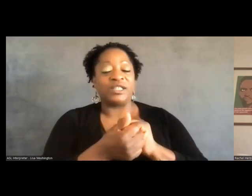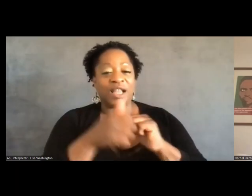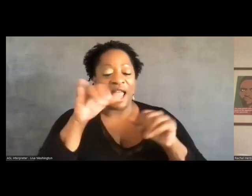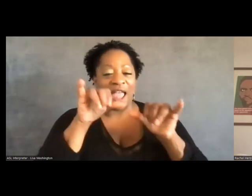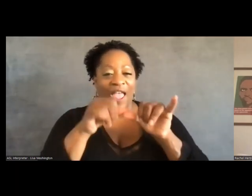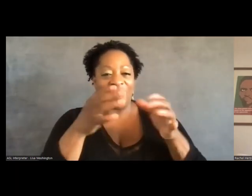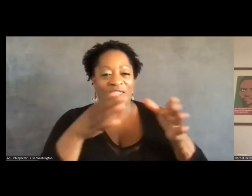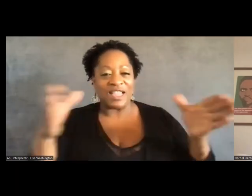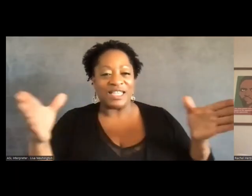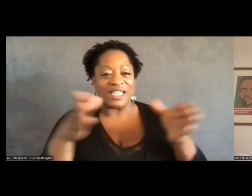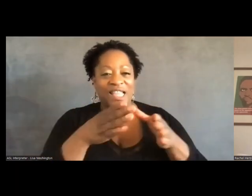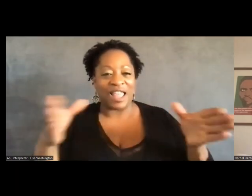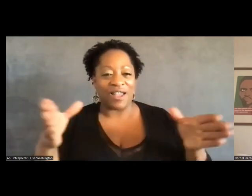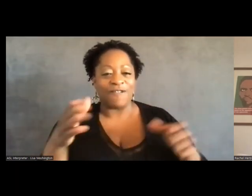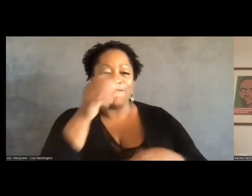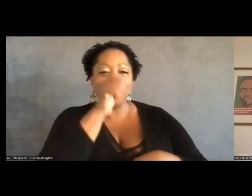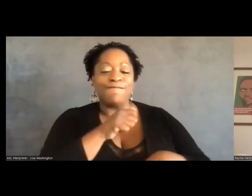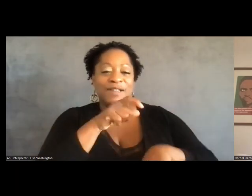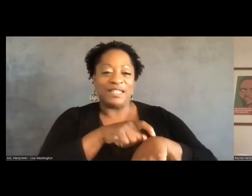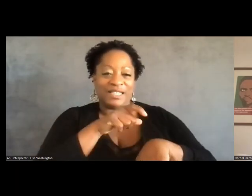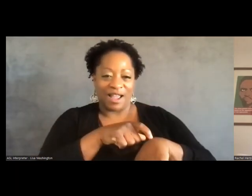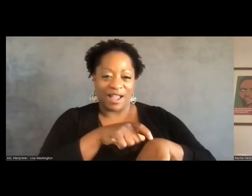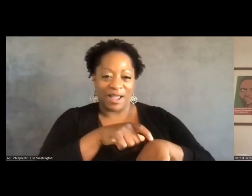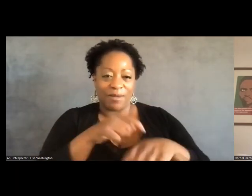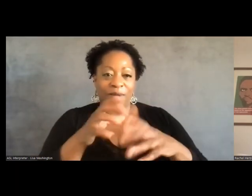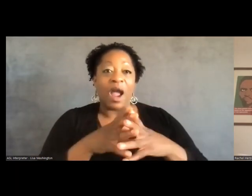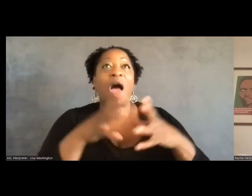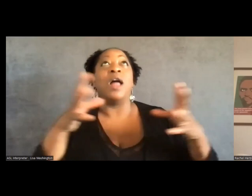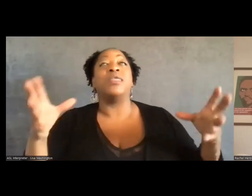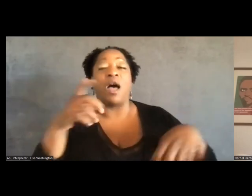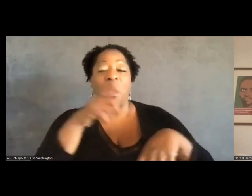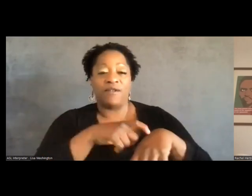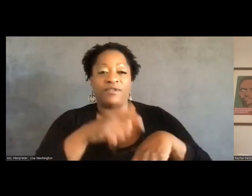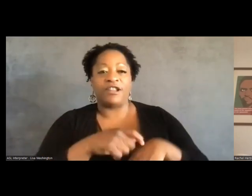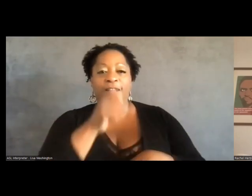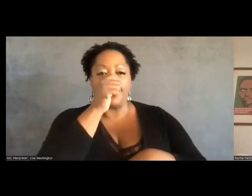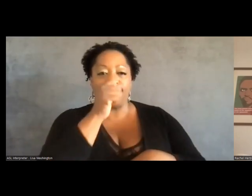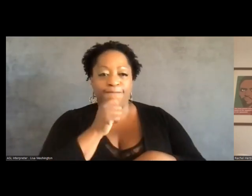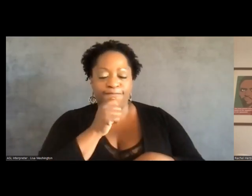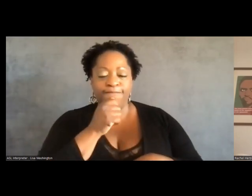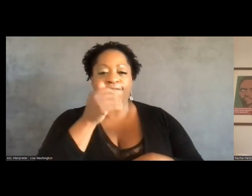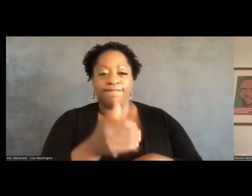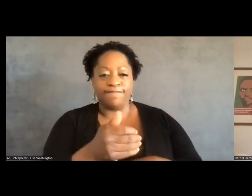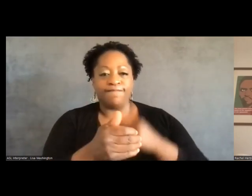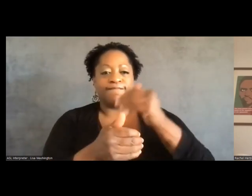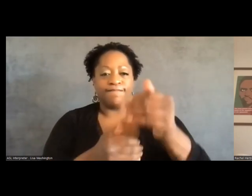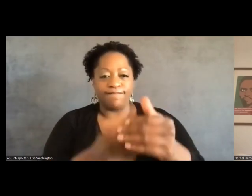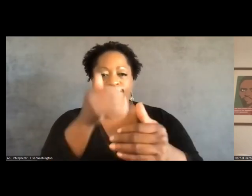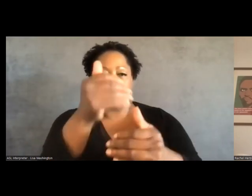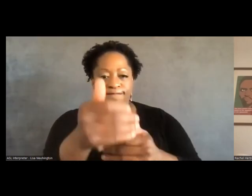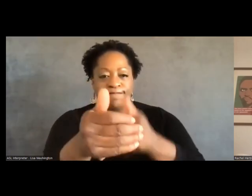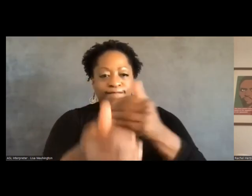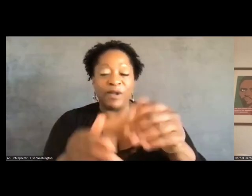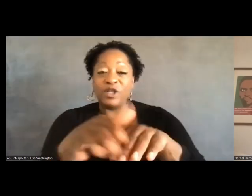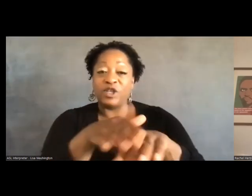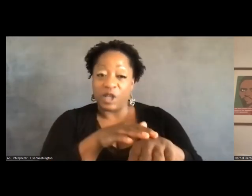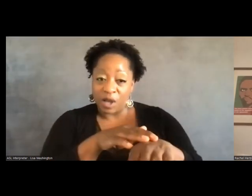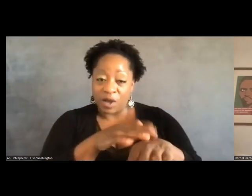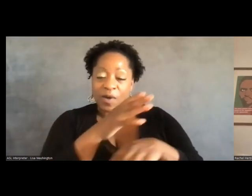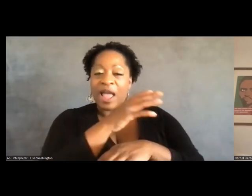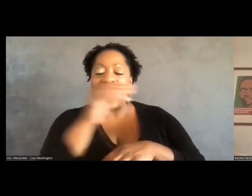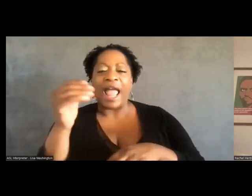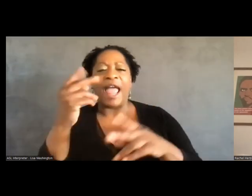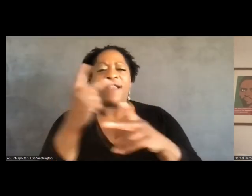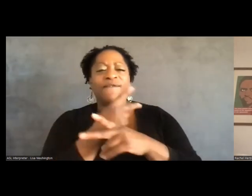make takes time and takes a lot of time. We also need to really have an understanding of the balance of